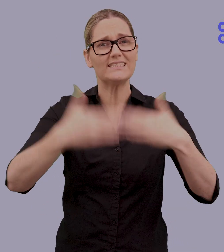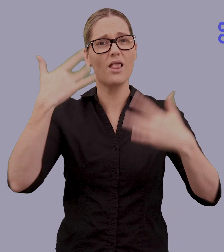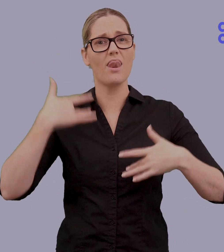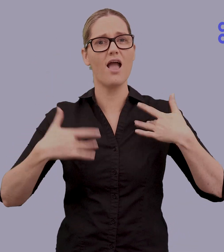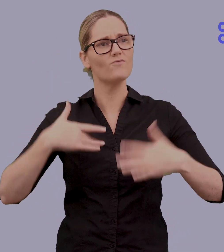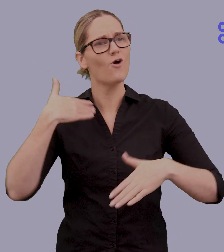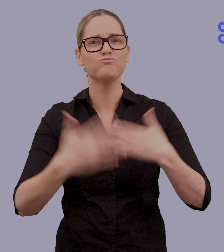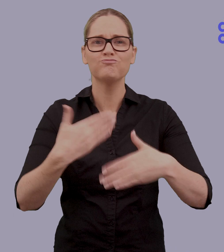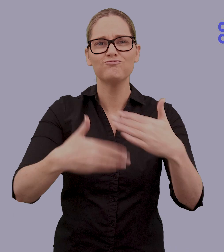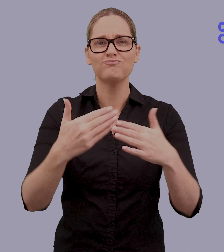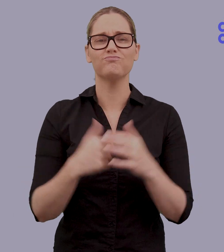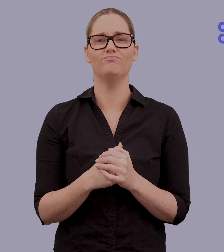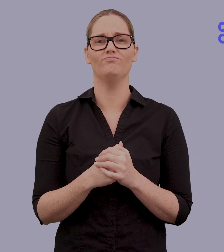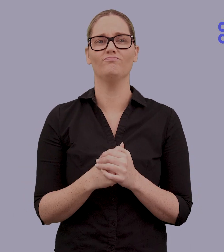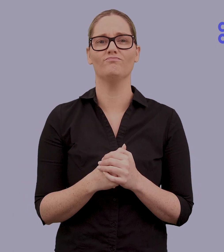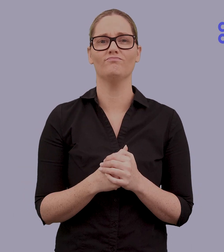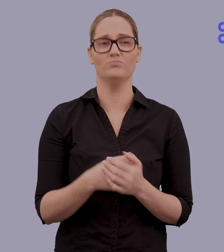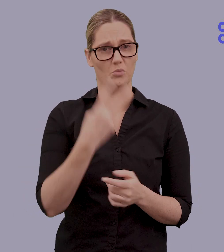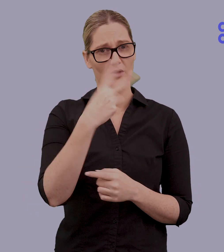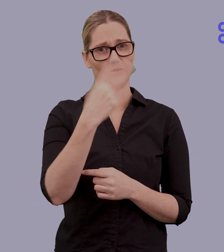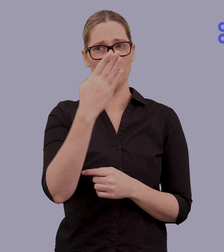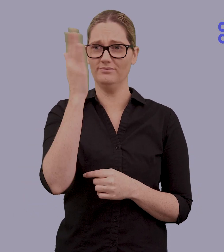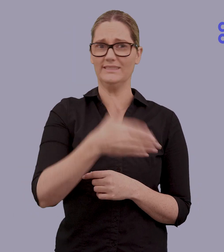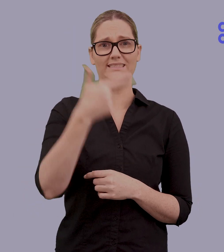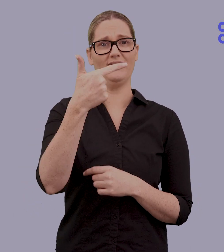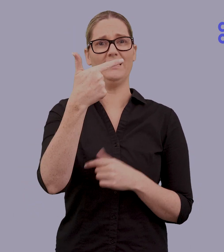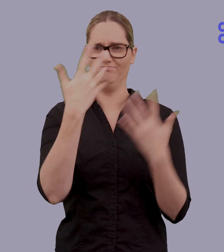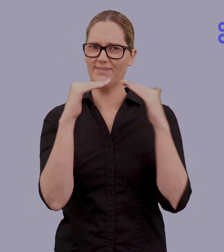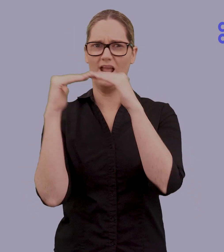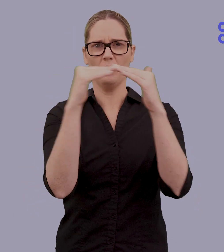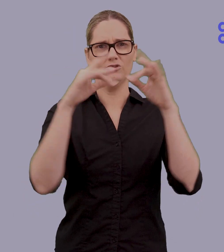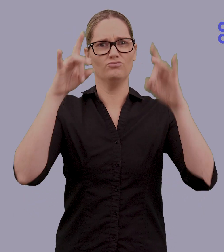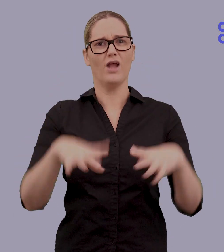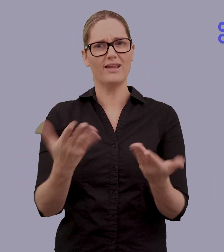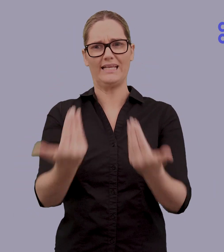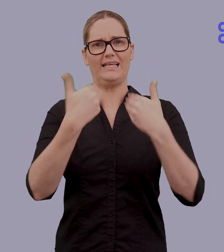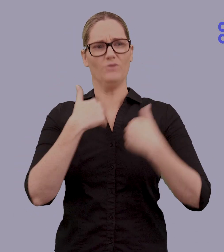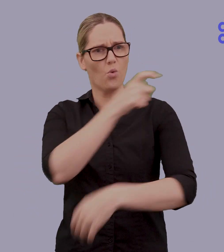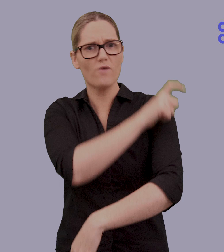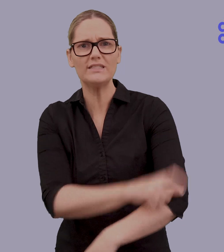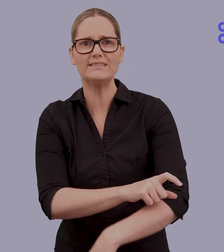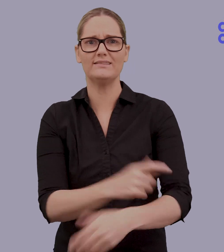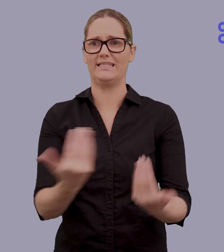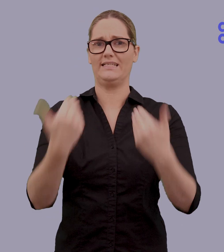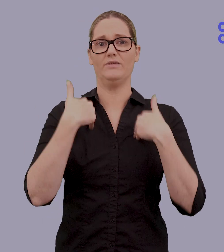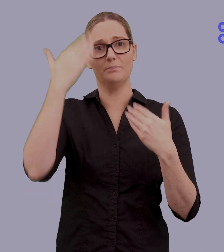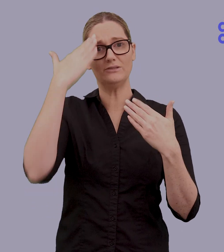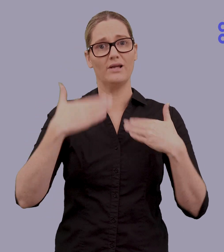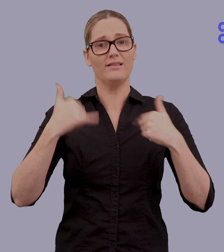24-7 as equal citizens with benefits to our self-esteem, our mental health, and